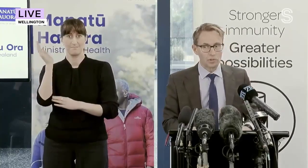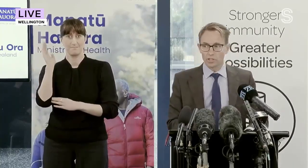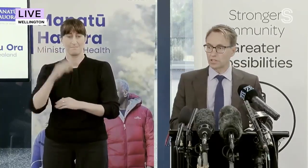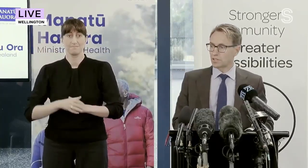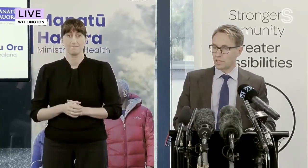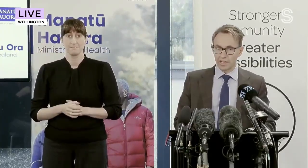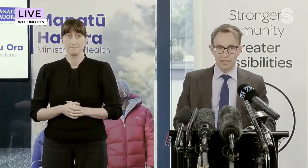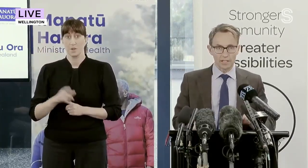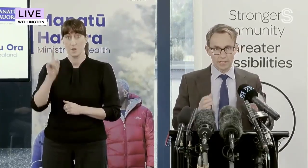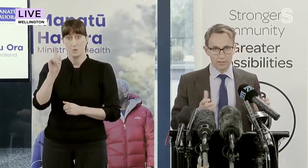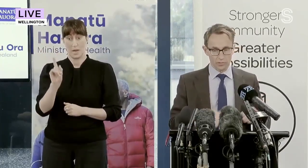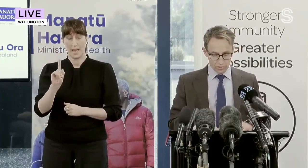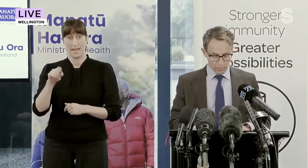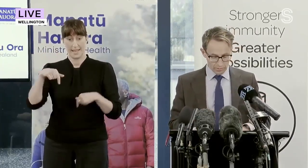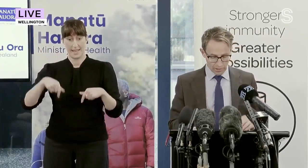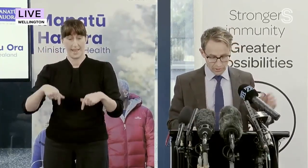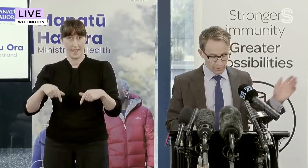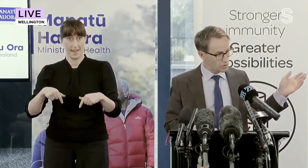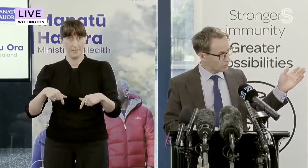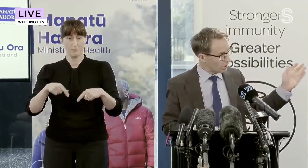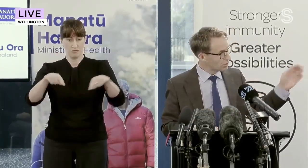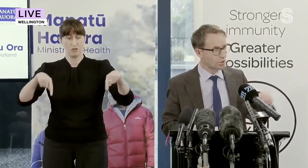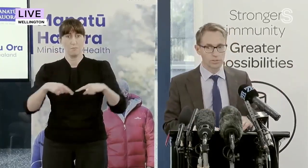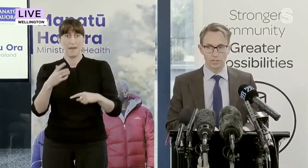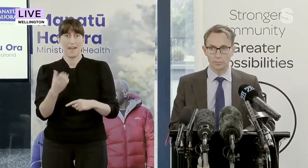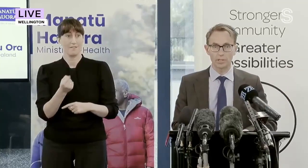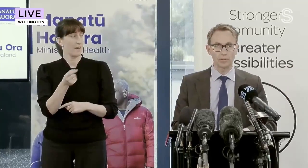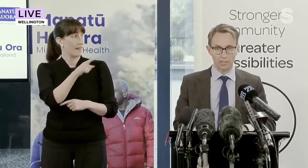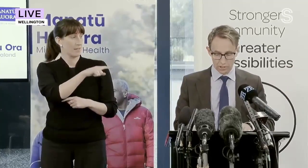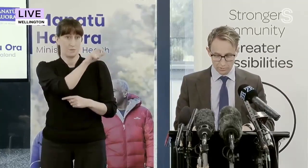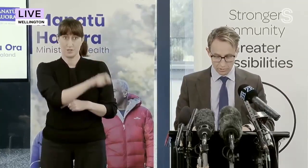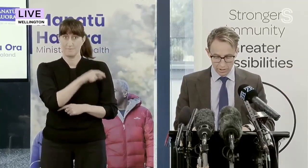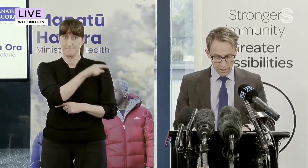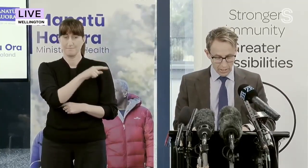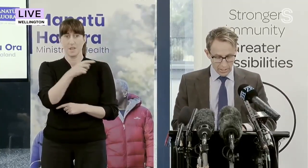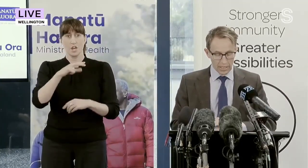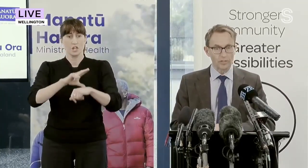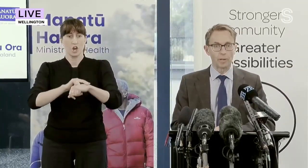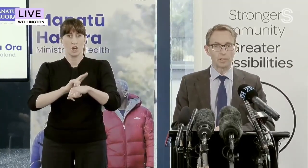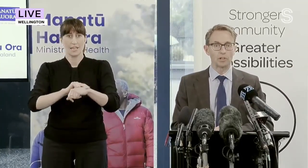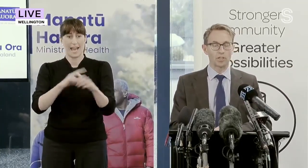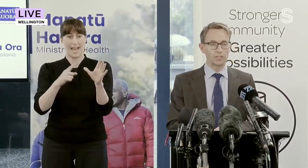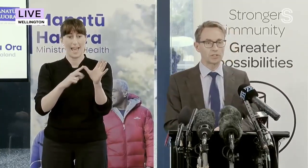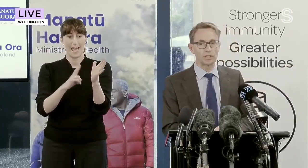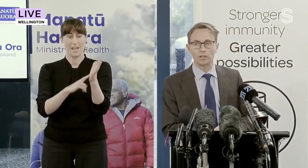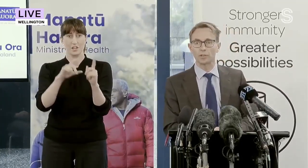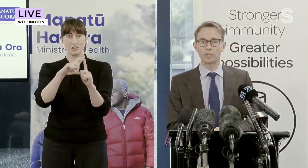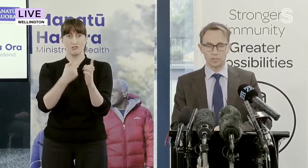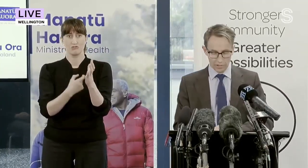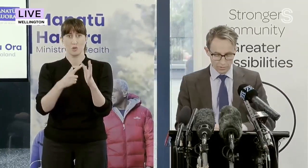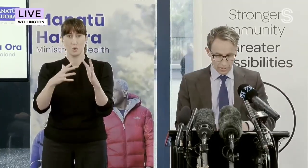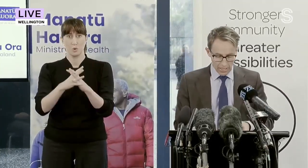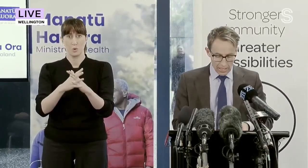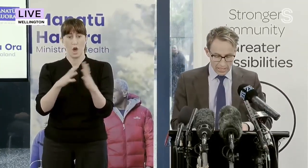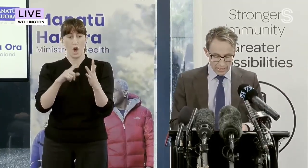I'm joined today here in the room by Dr Andrew Old, who's the Deputy Director-General at the Public Health Agency here at the